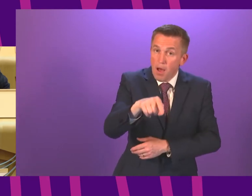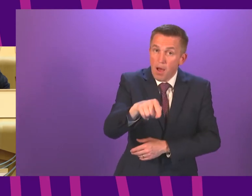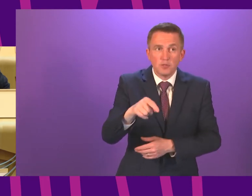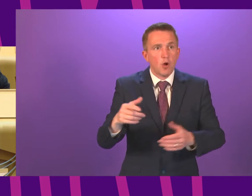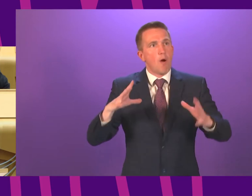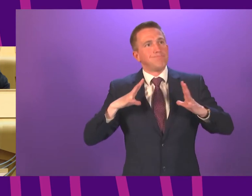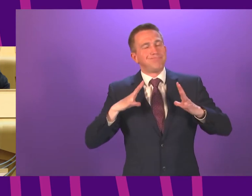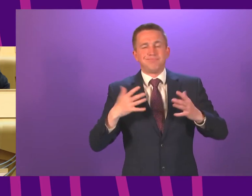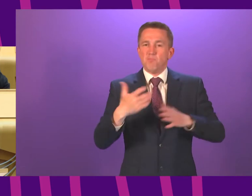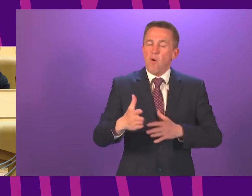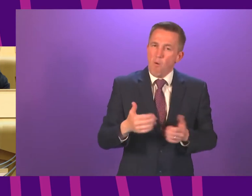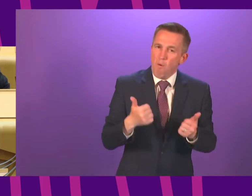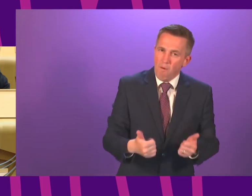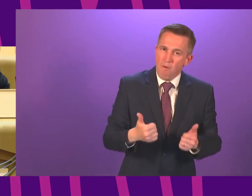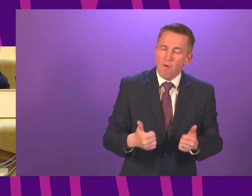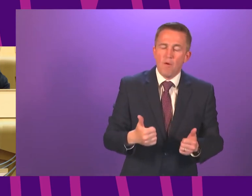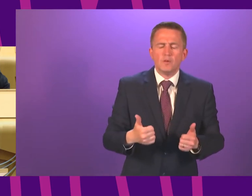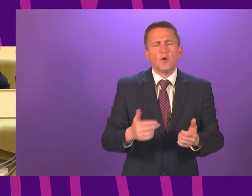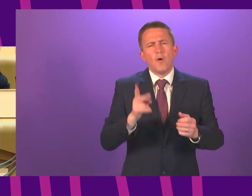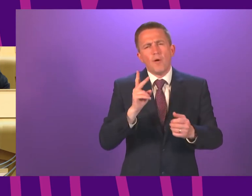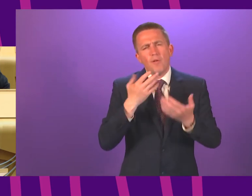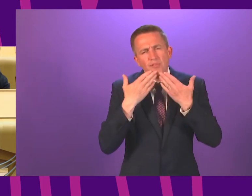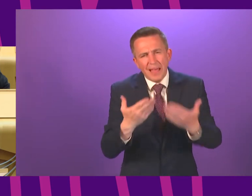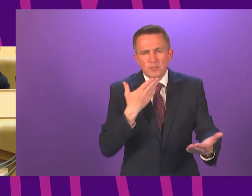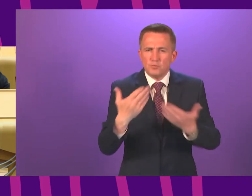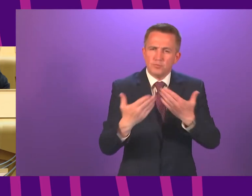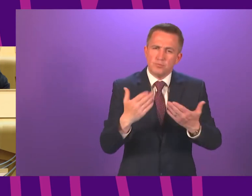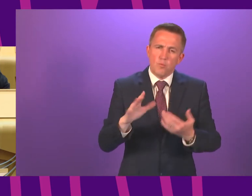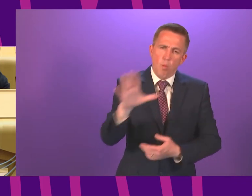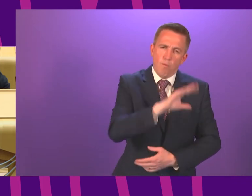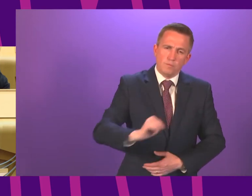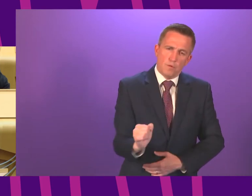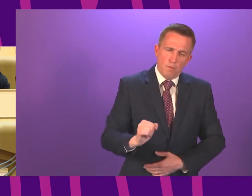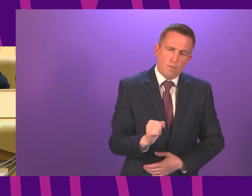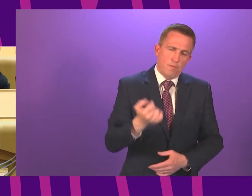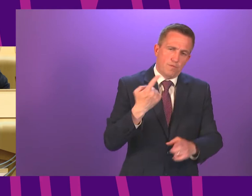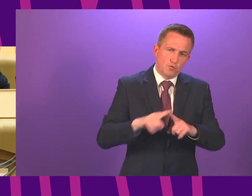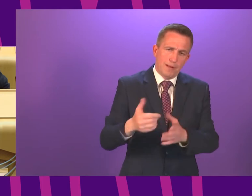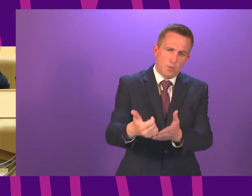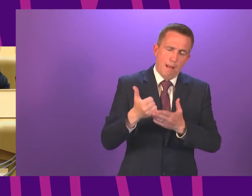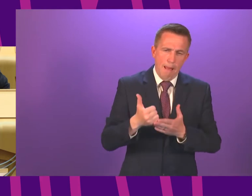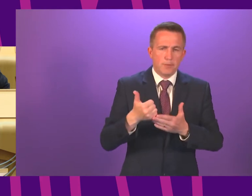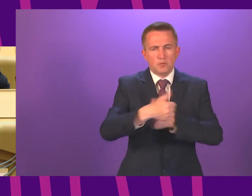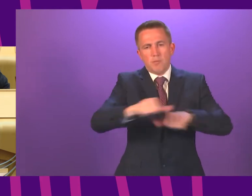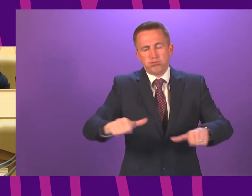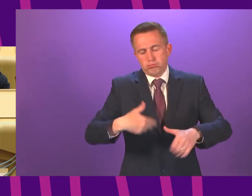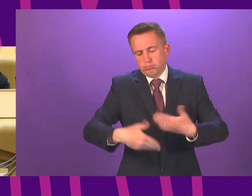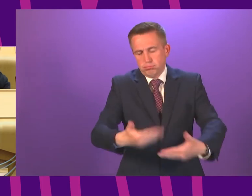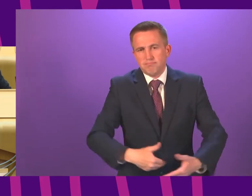restricted lives. So let me end by thanking again everyone across the country for helping us do exactly that.